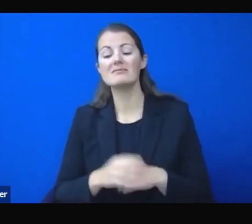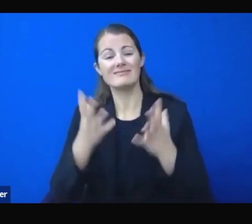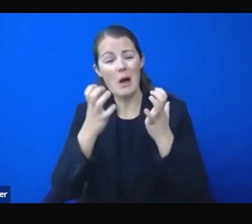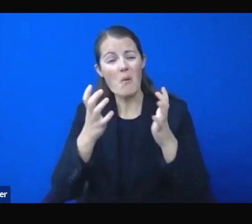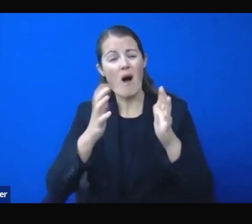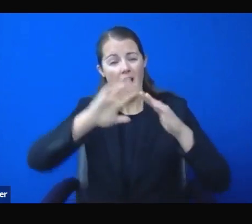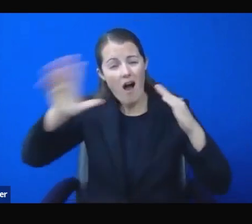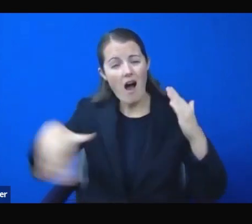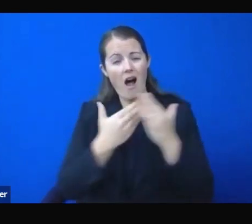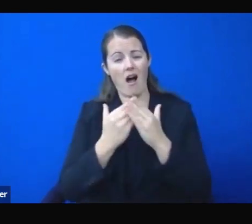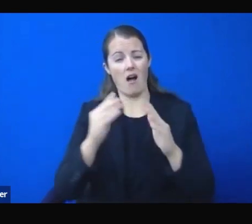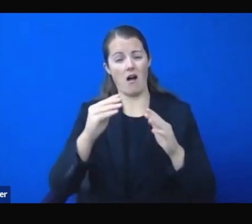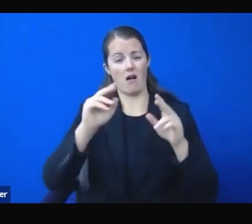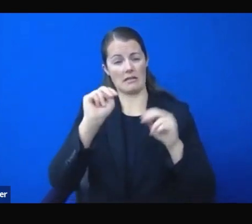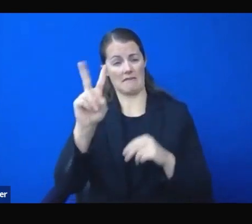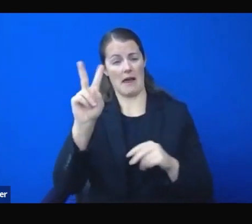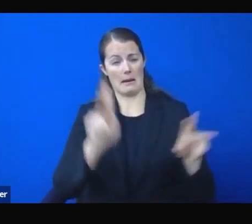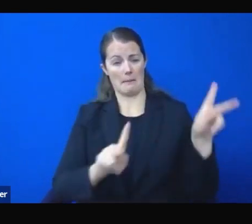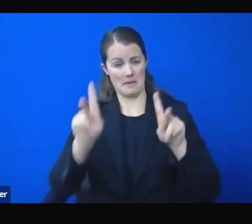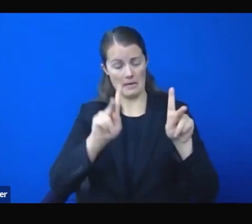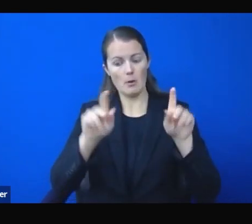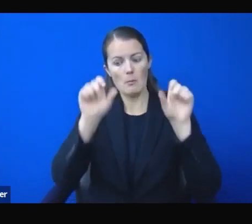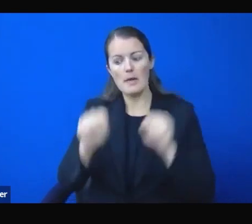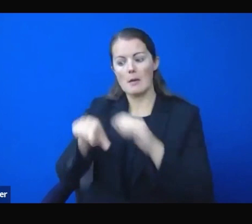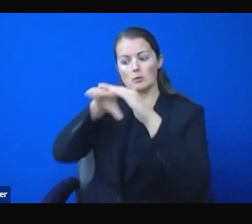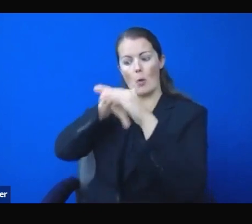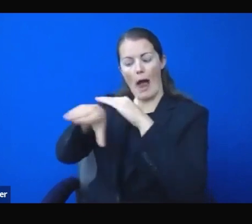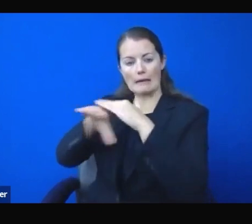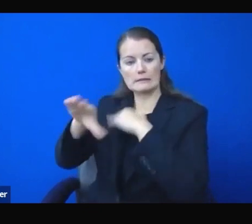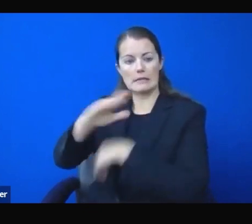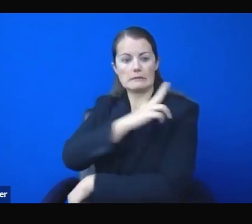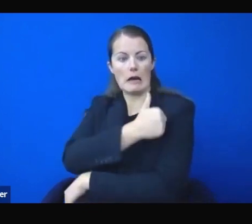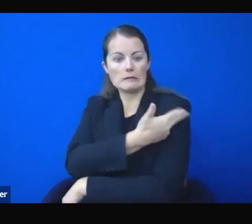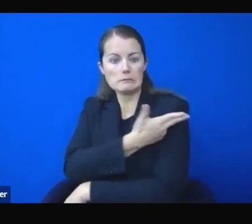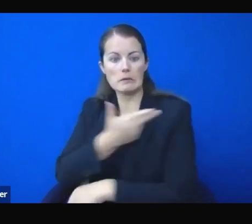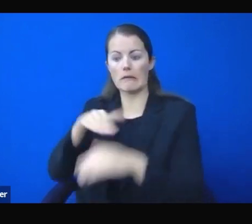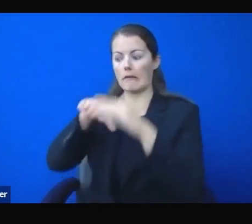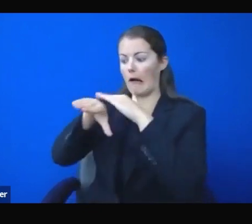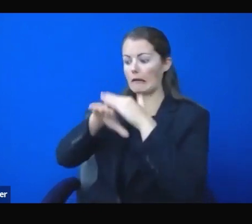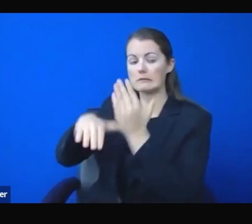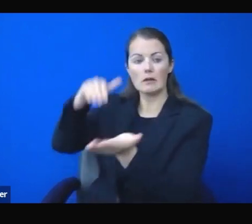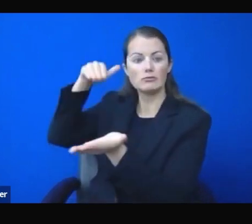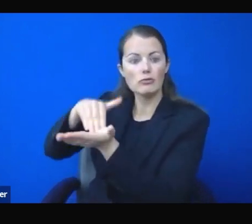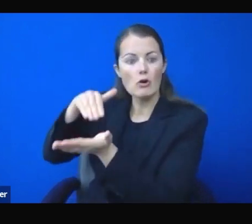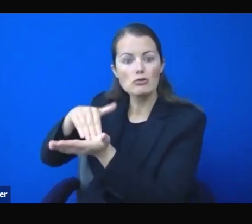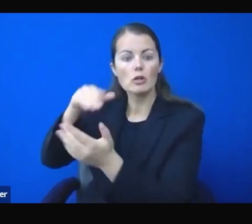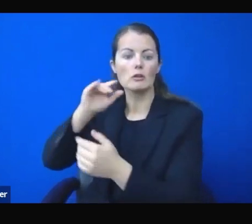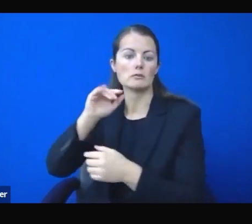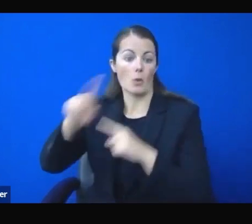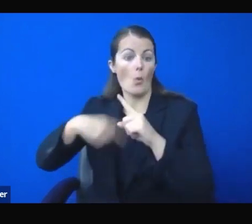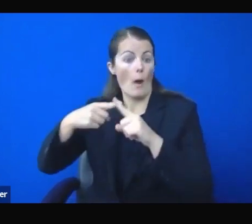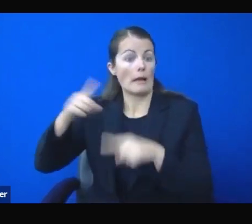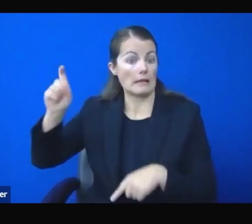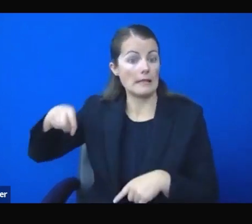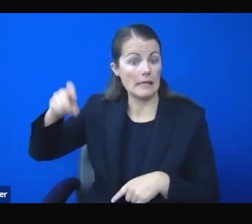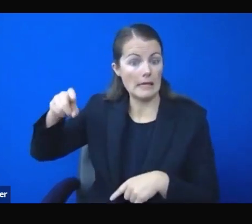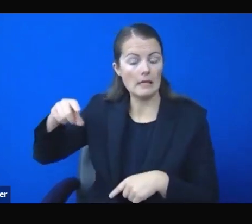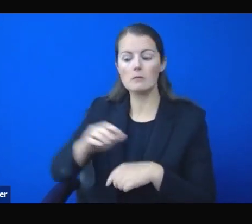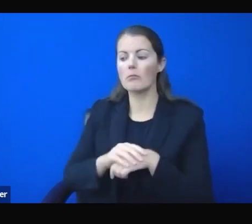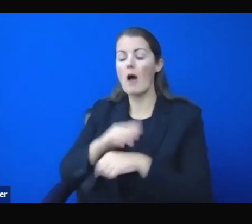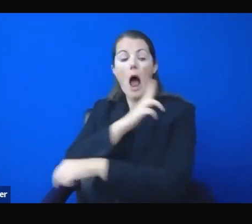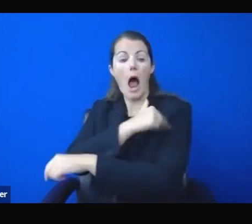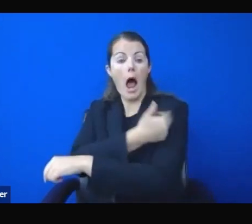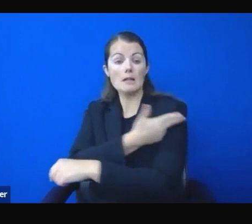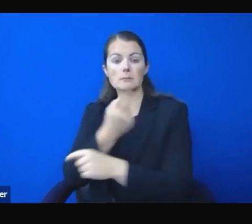workers have done everything in their power, including setting up hospitals and parking garages to make sure that they are there for you